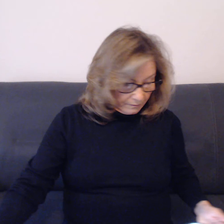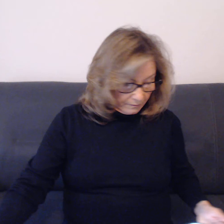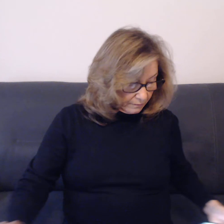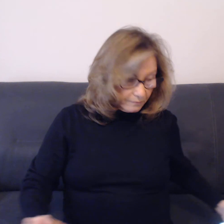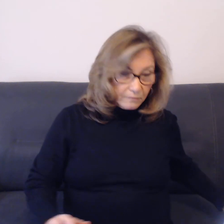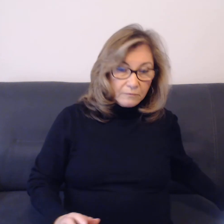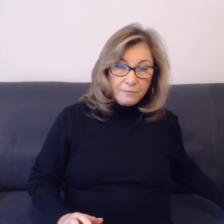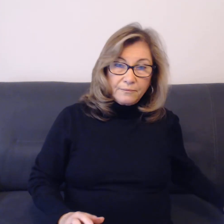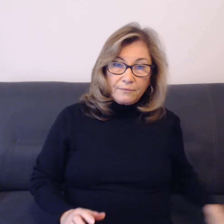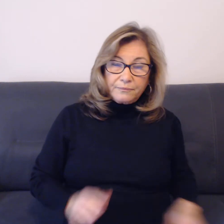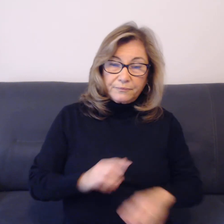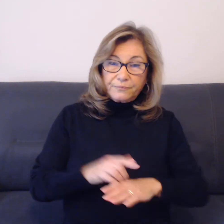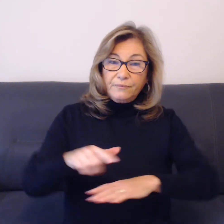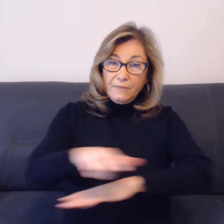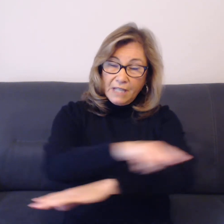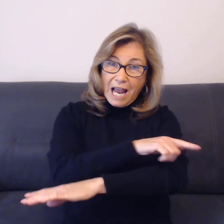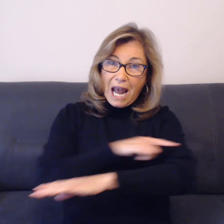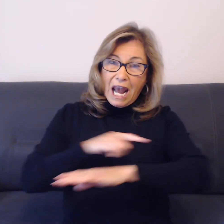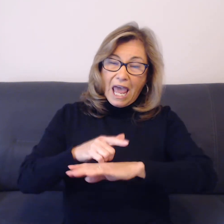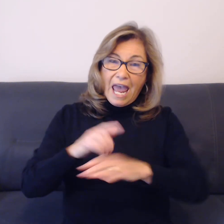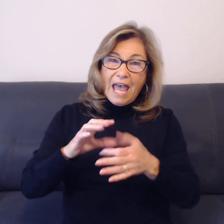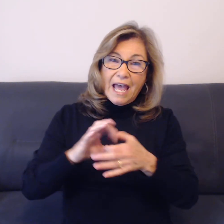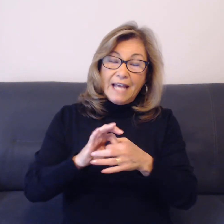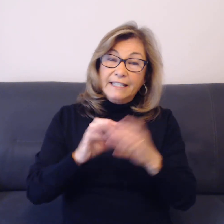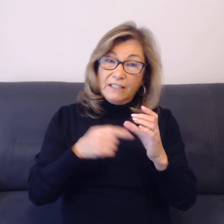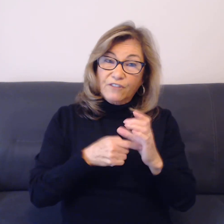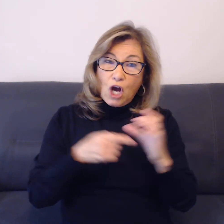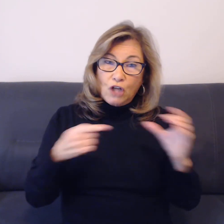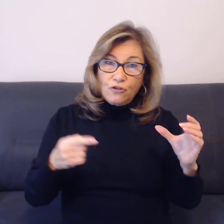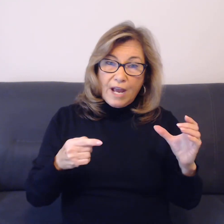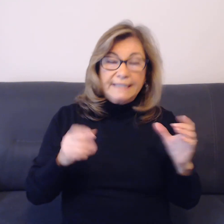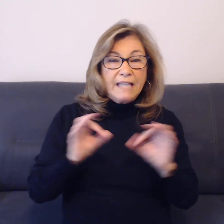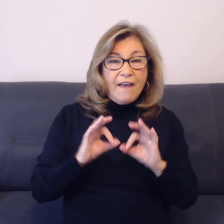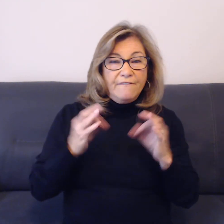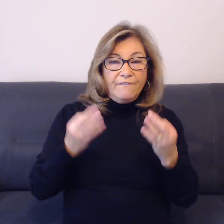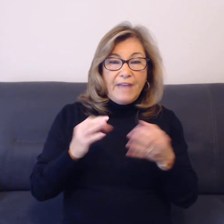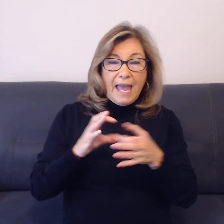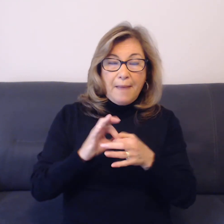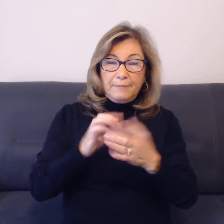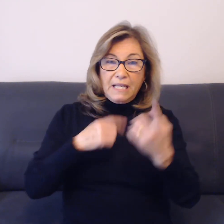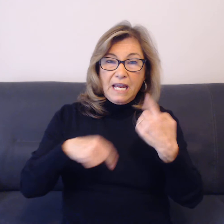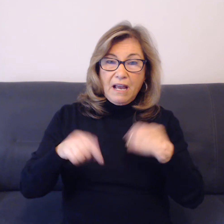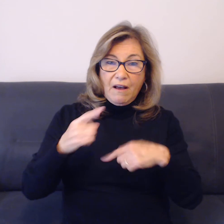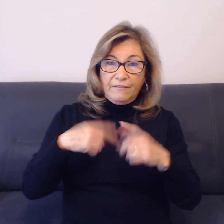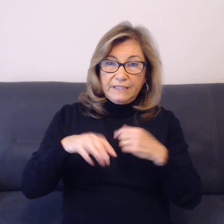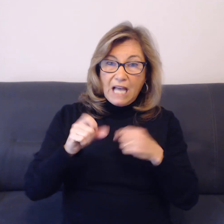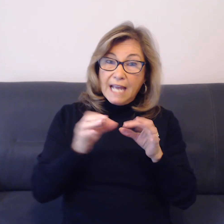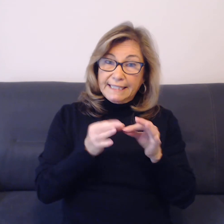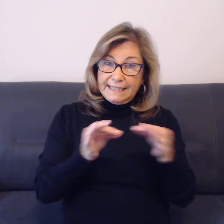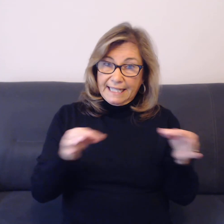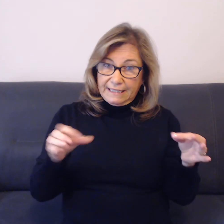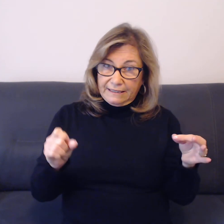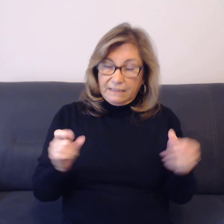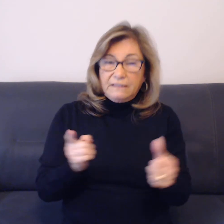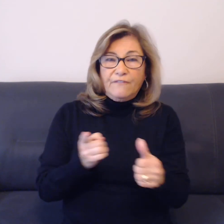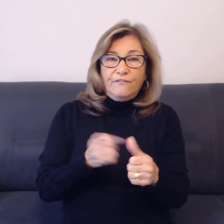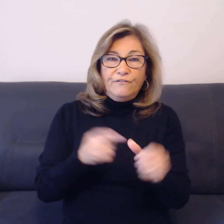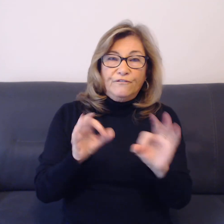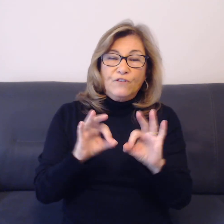Land of Contrast. Family of Signs Sentences. First Family. Band.